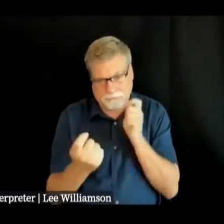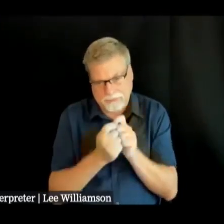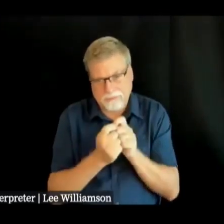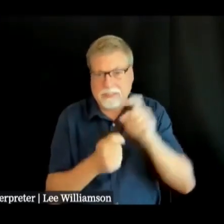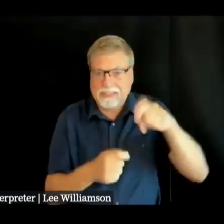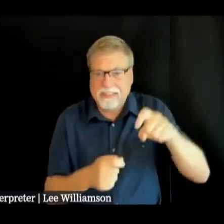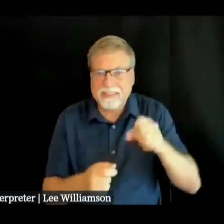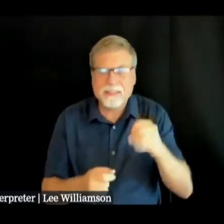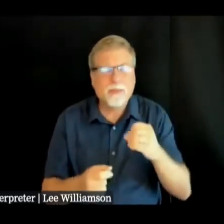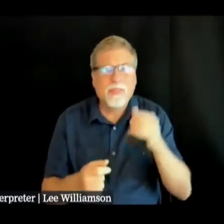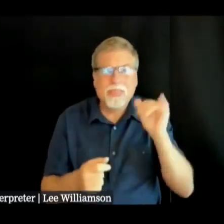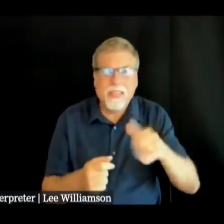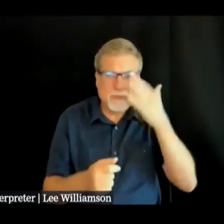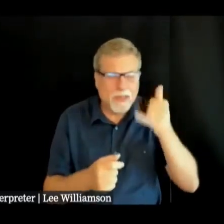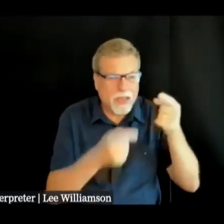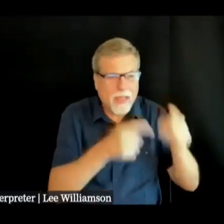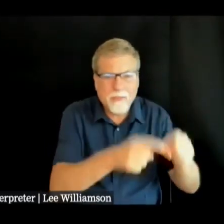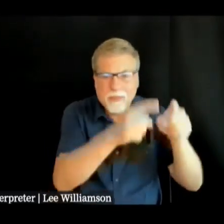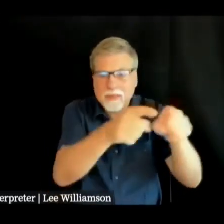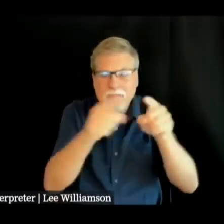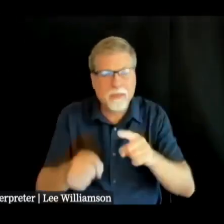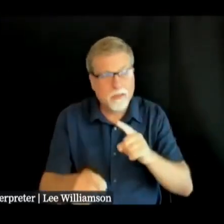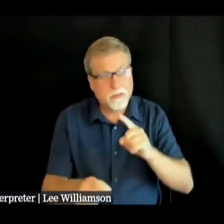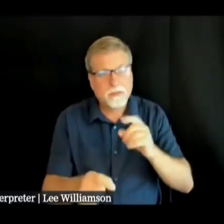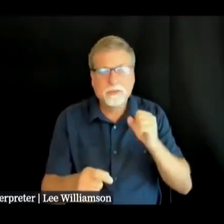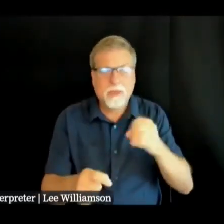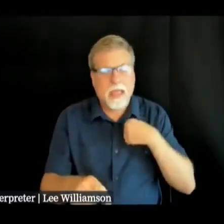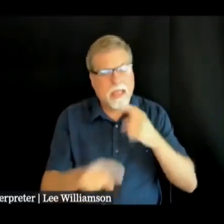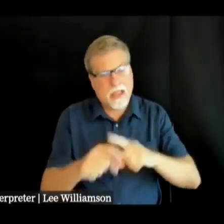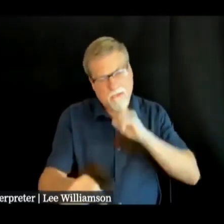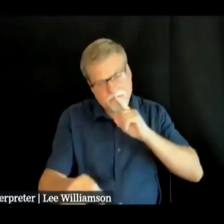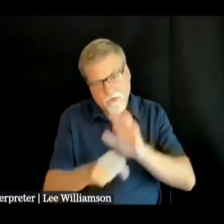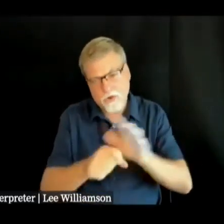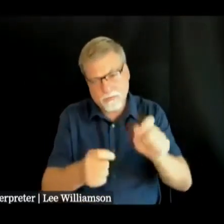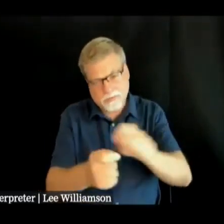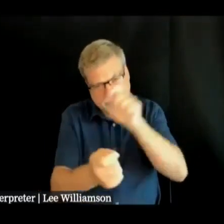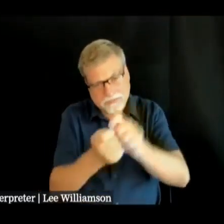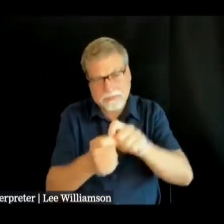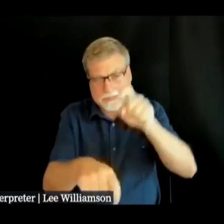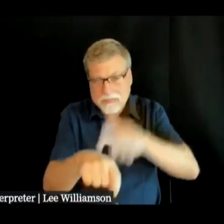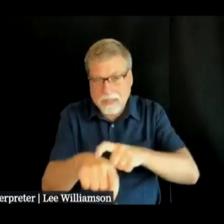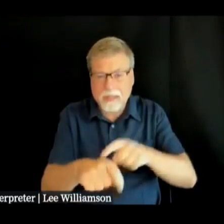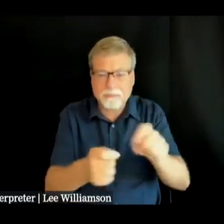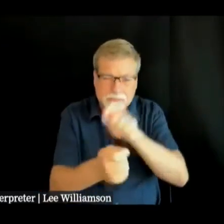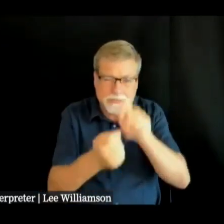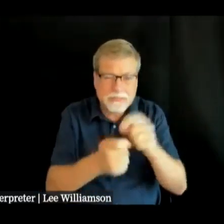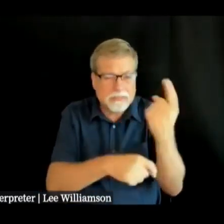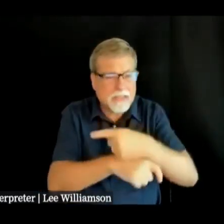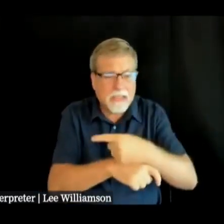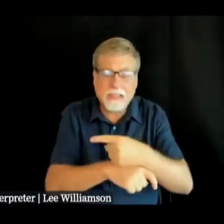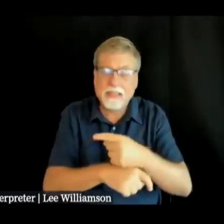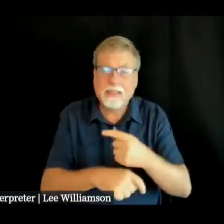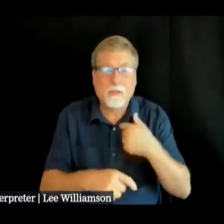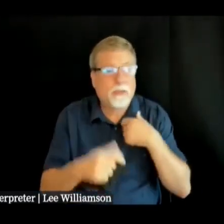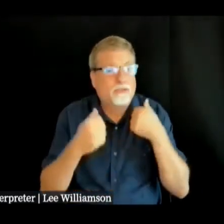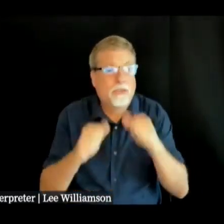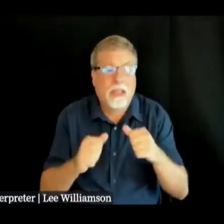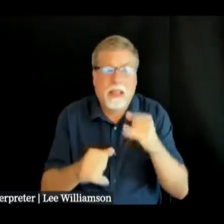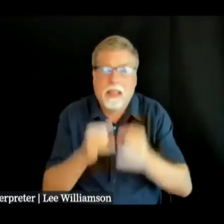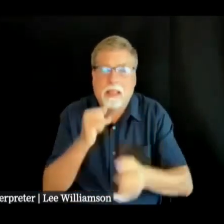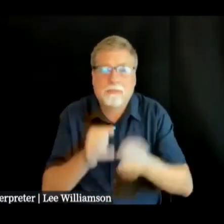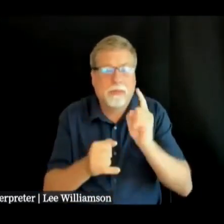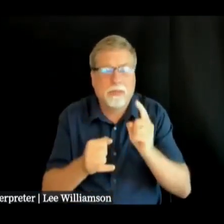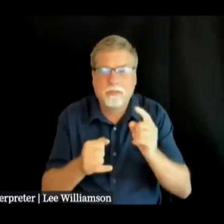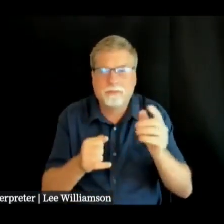so we can't say like a firm it will be this time on this day because we're truly working as quickly as we can to get